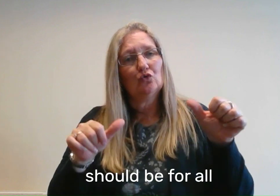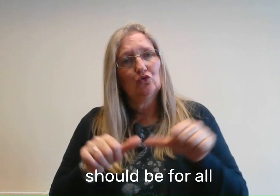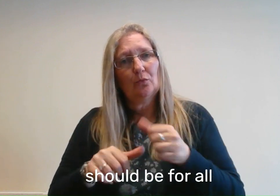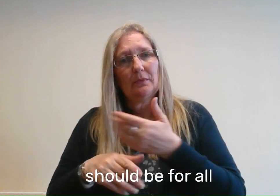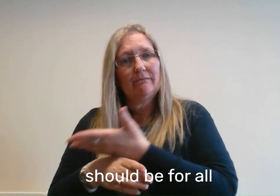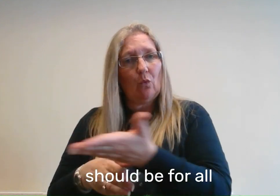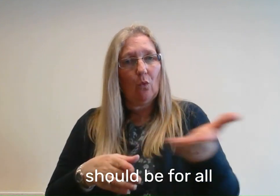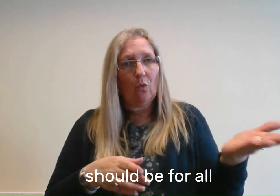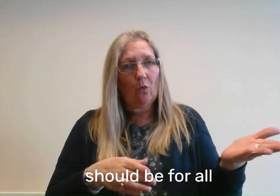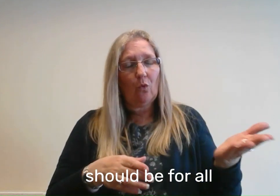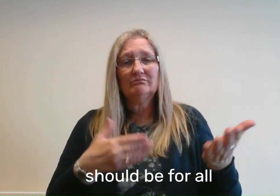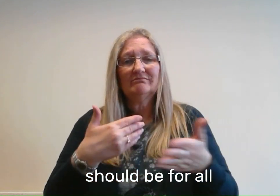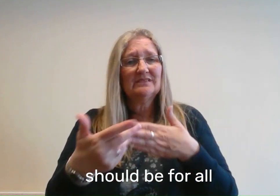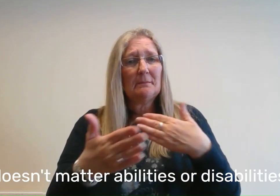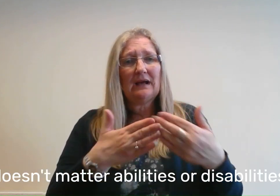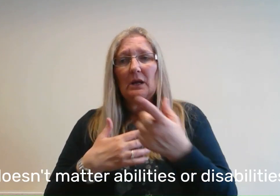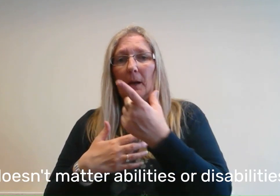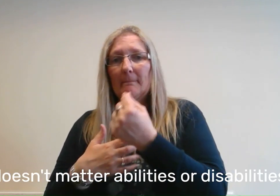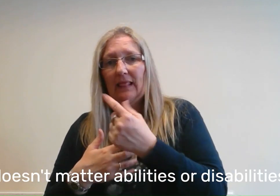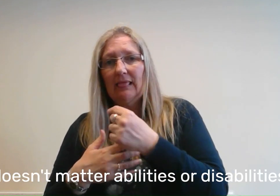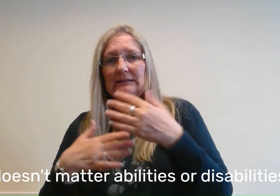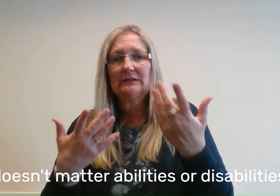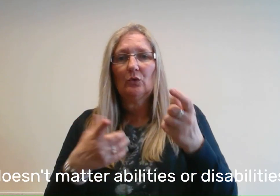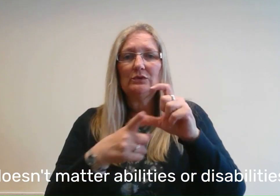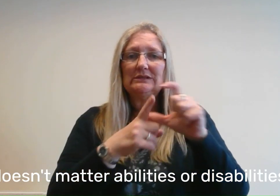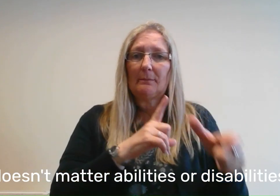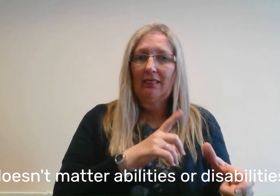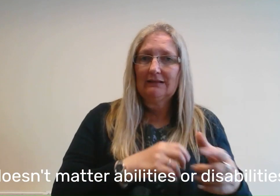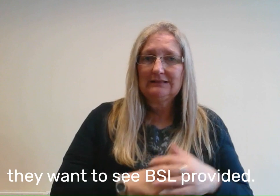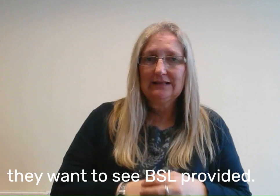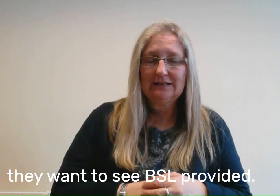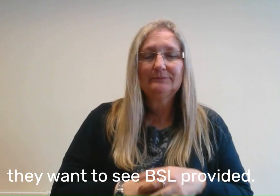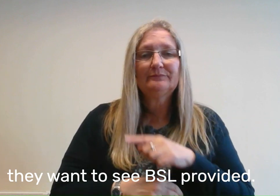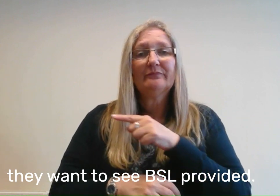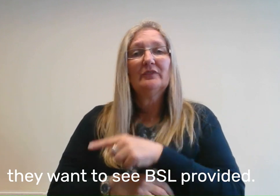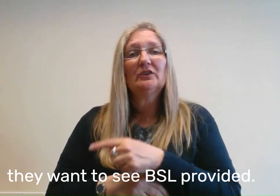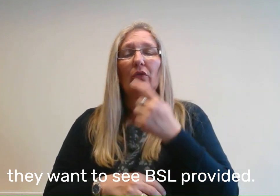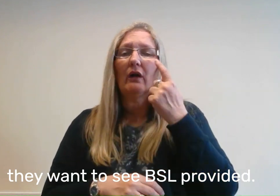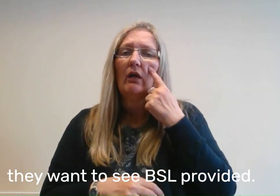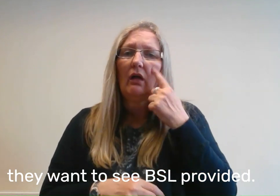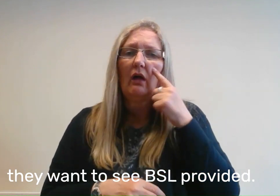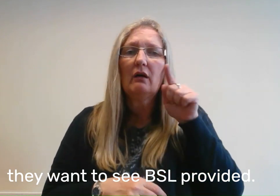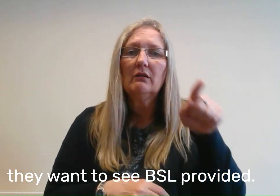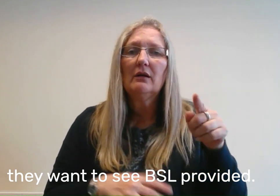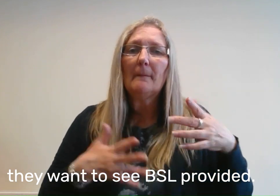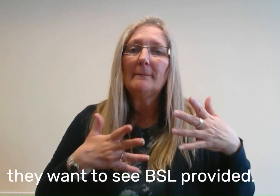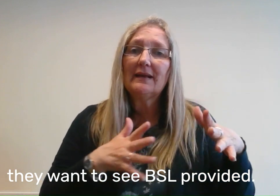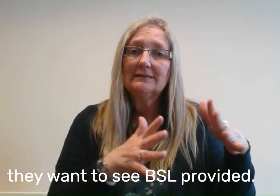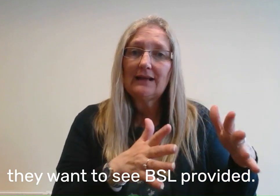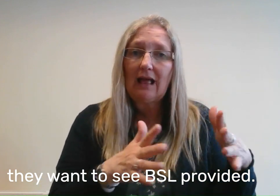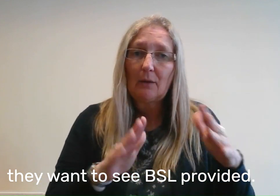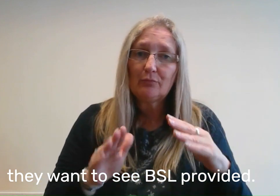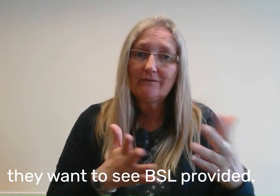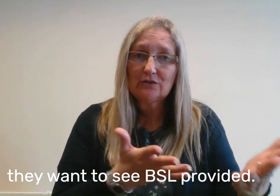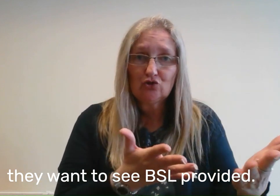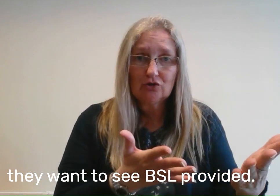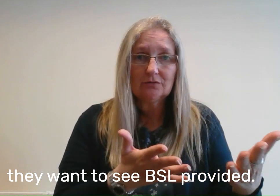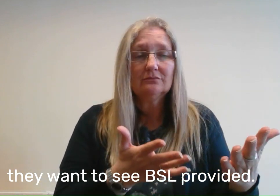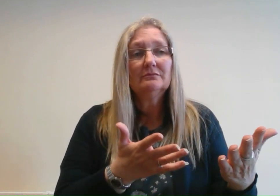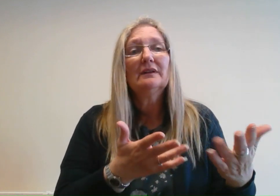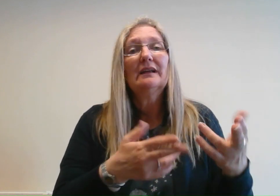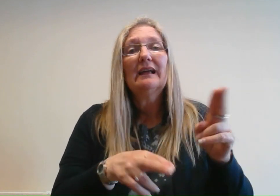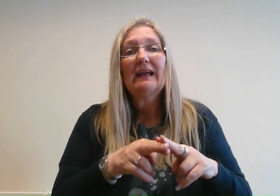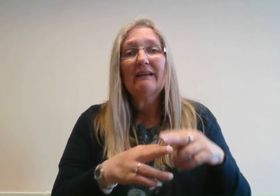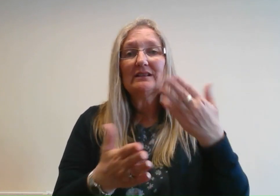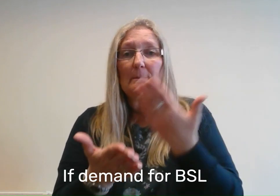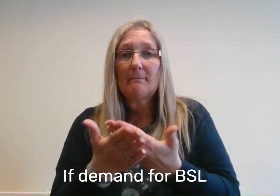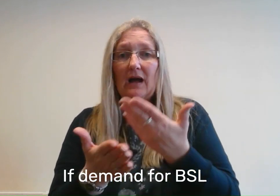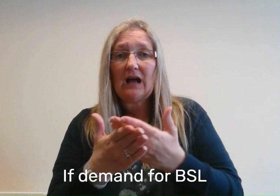Human